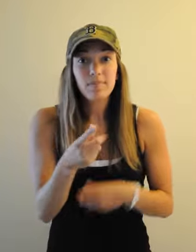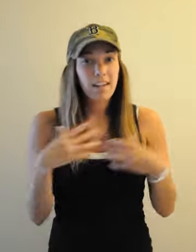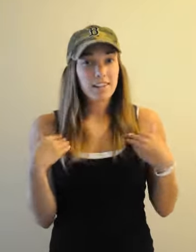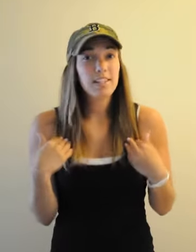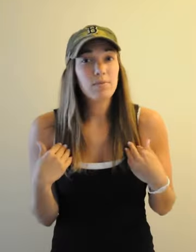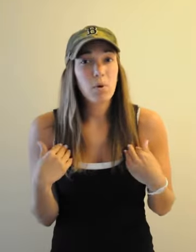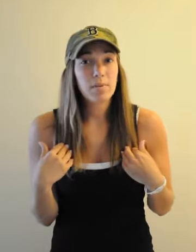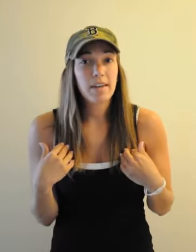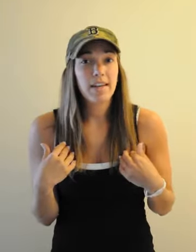kind of lean forward a bit.